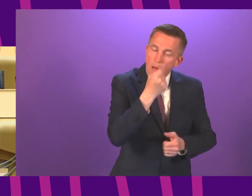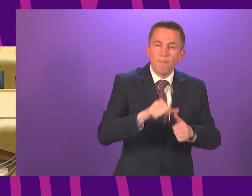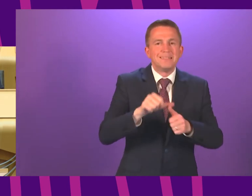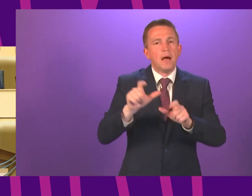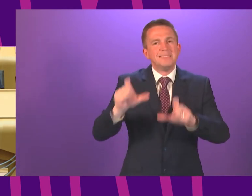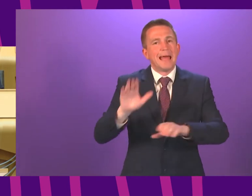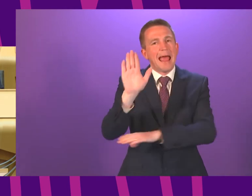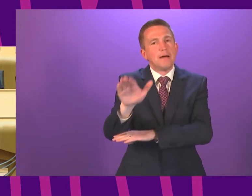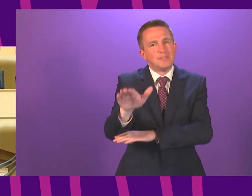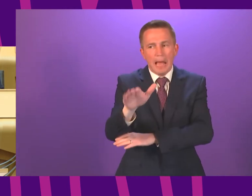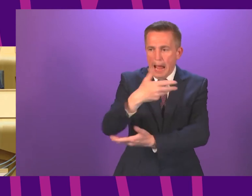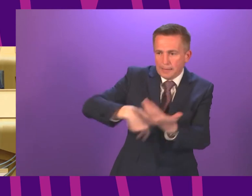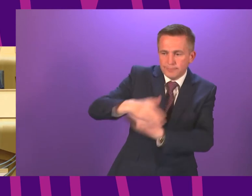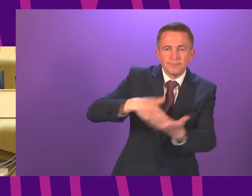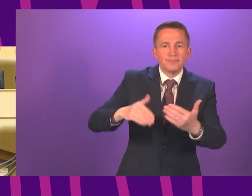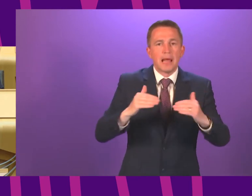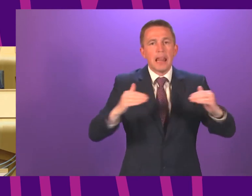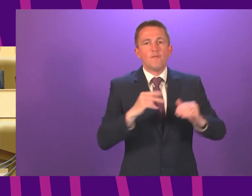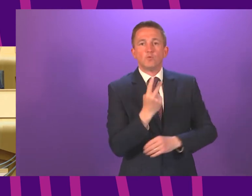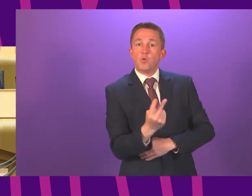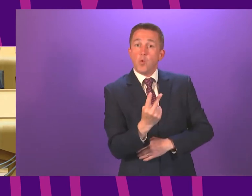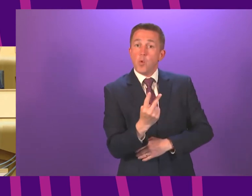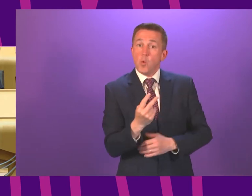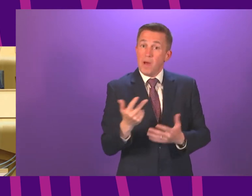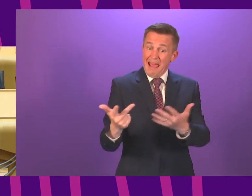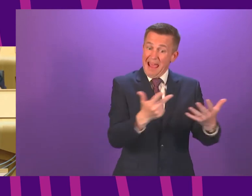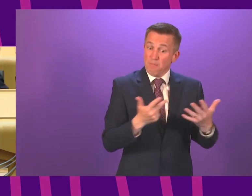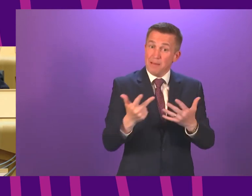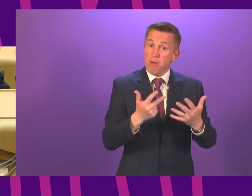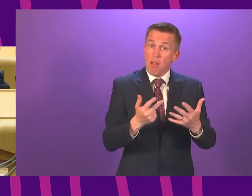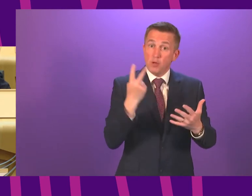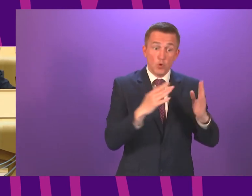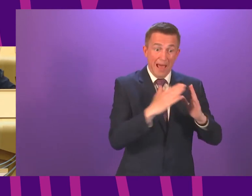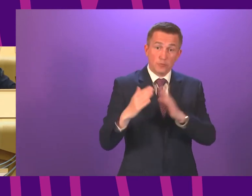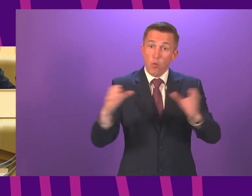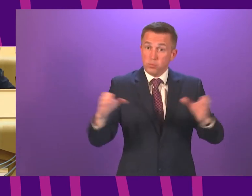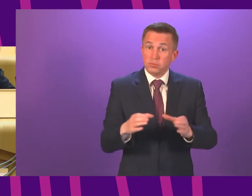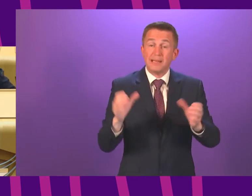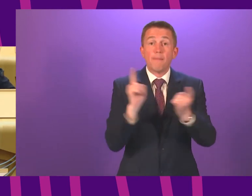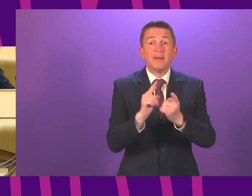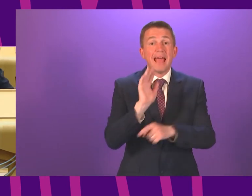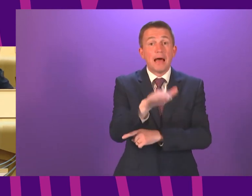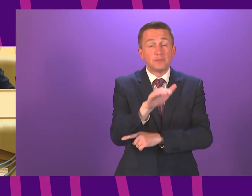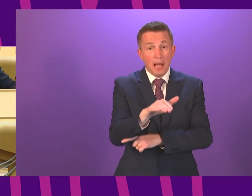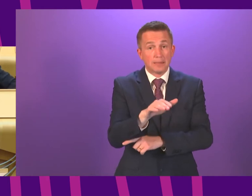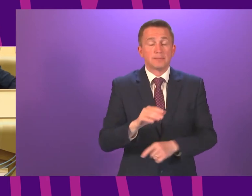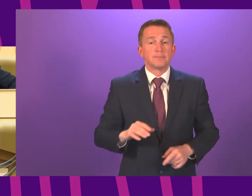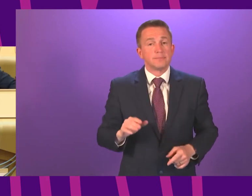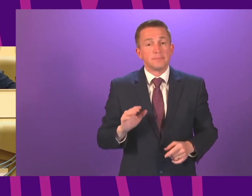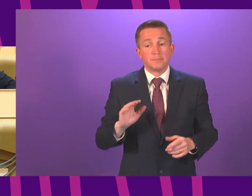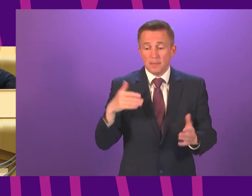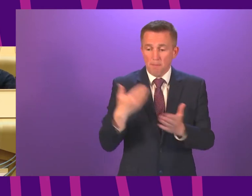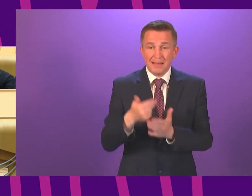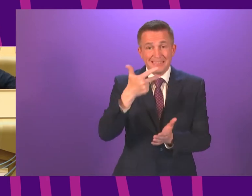possible. And in Level 2, groups of up to eight people from eight households can gather outdoors. The last eight months and